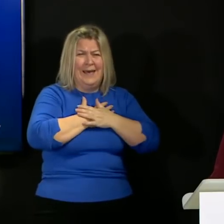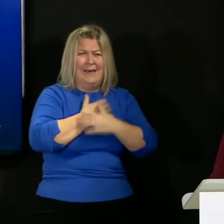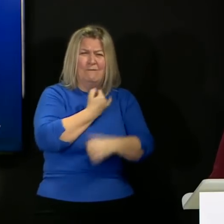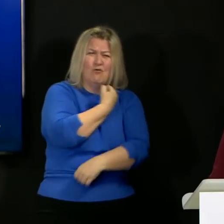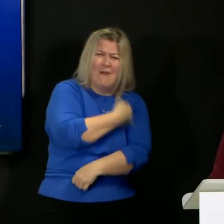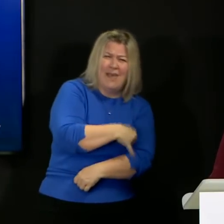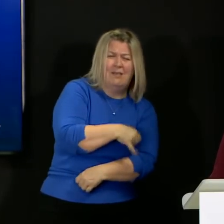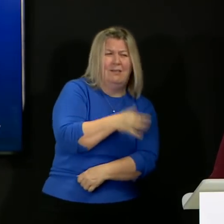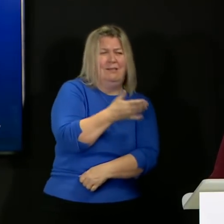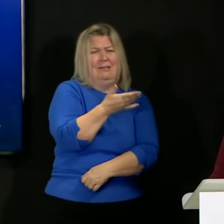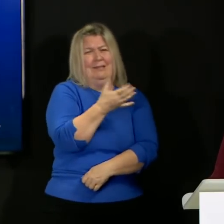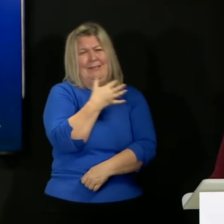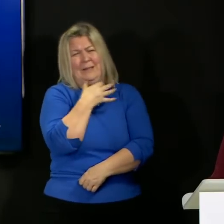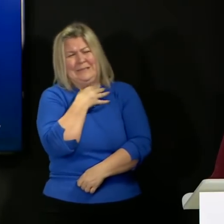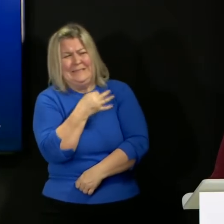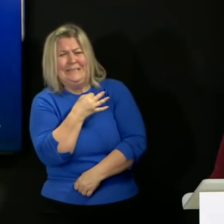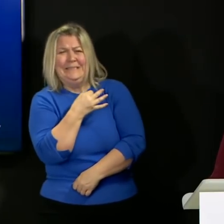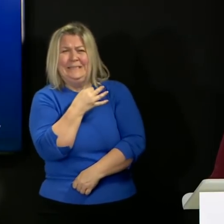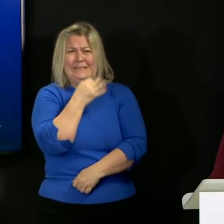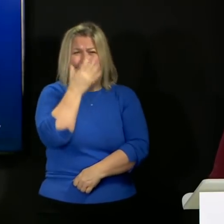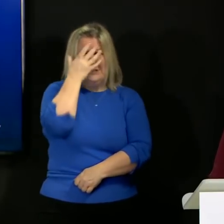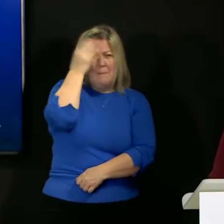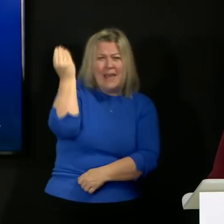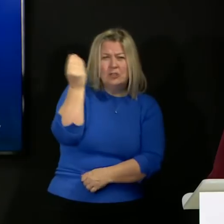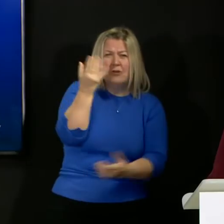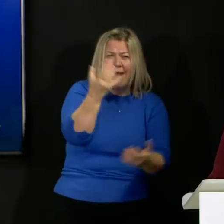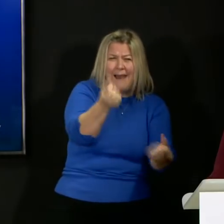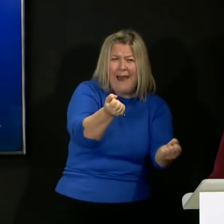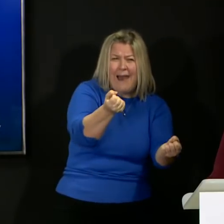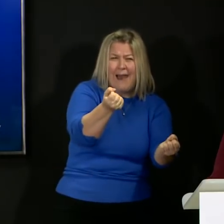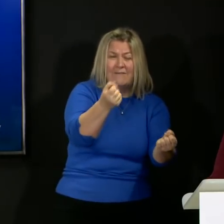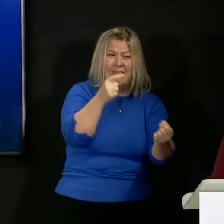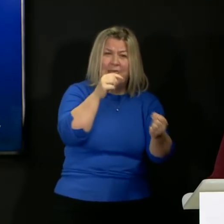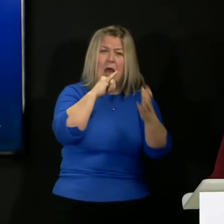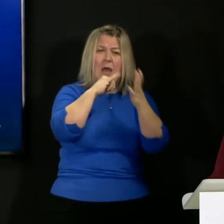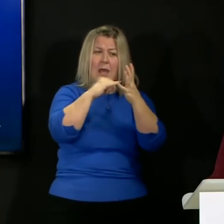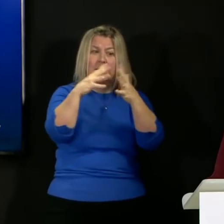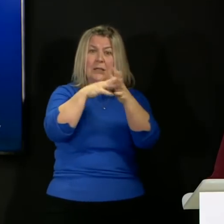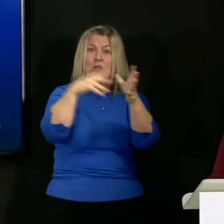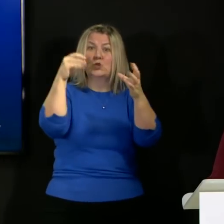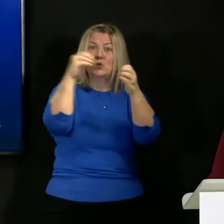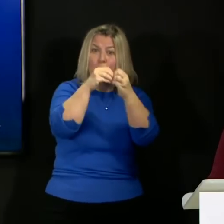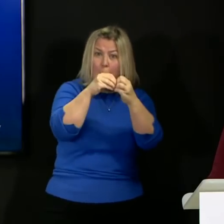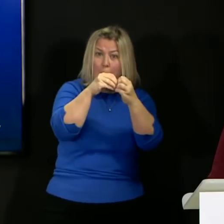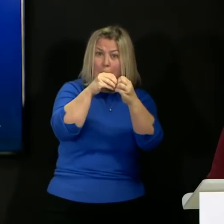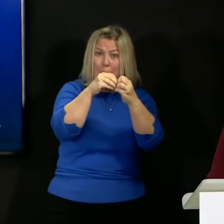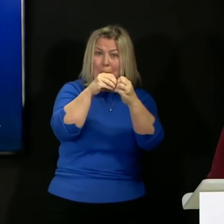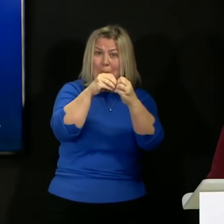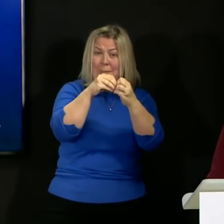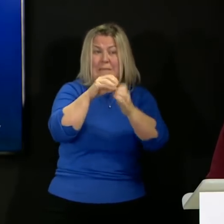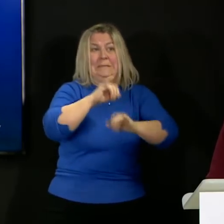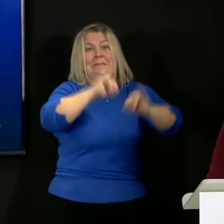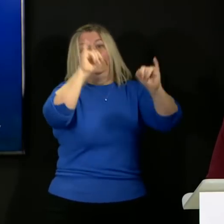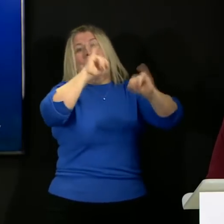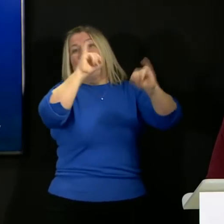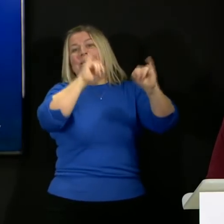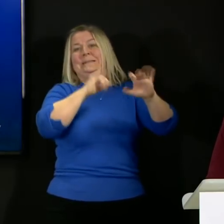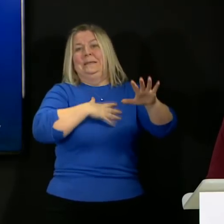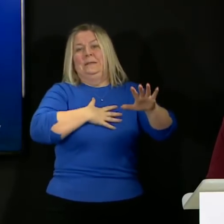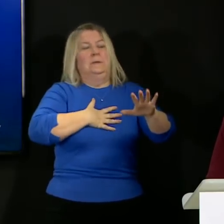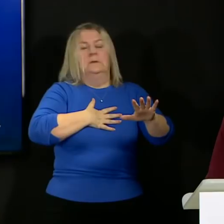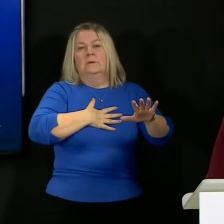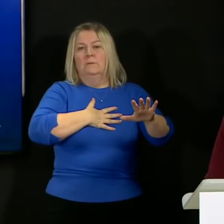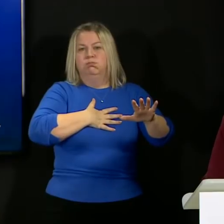many of them suffer from dementia and the swabbing involved is particularly distressing so in the absence